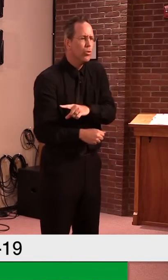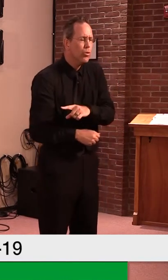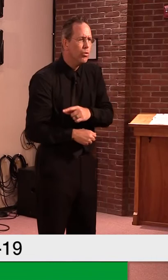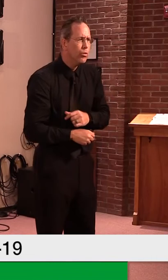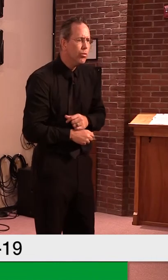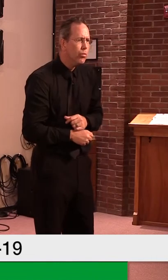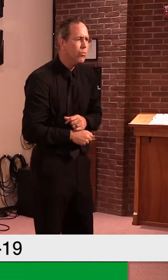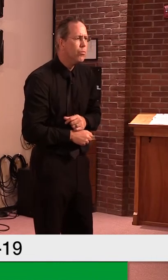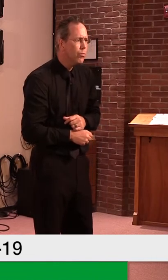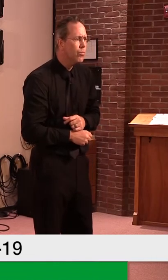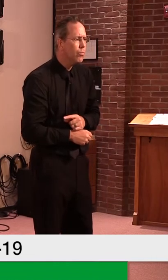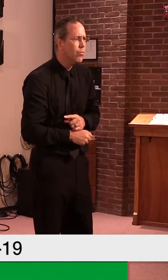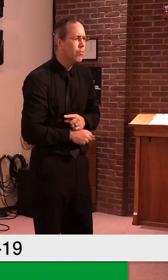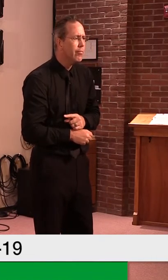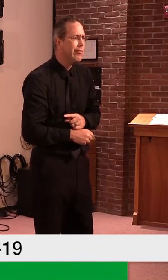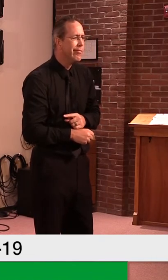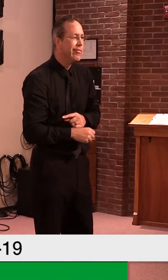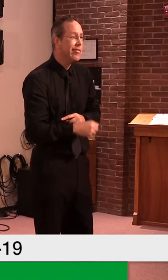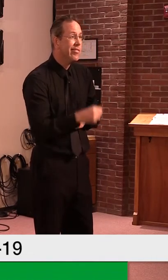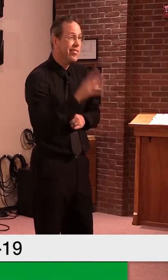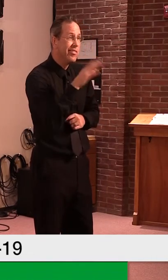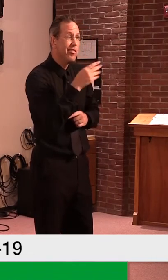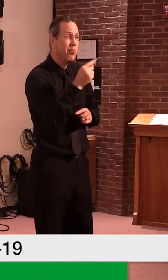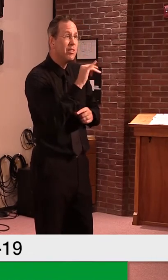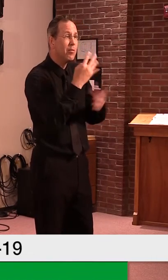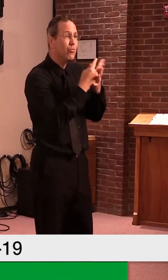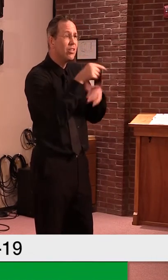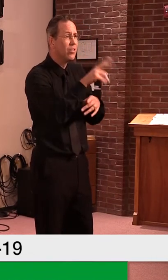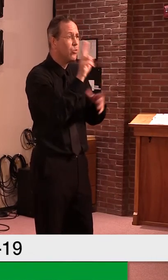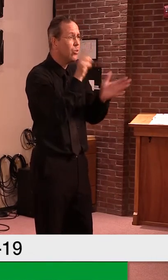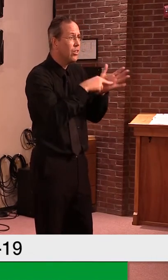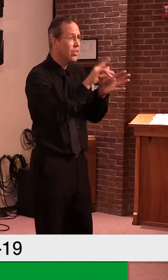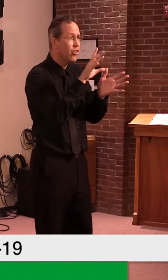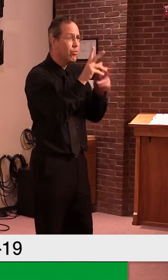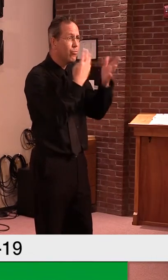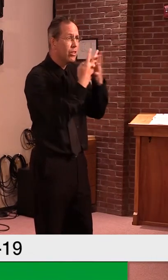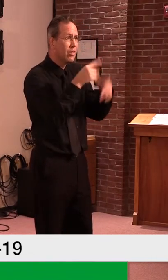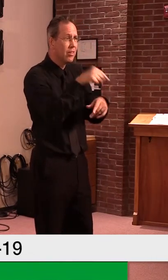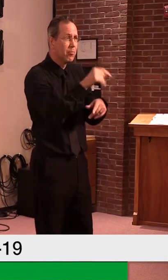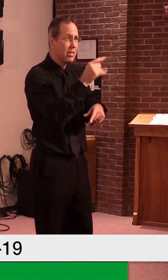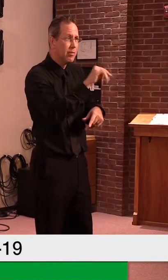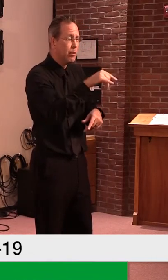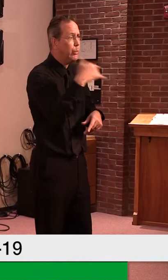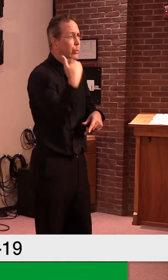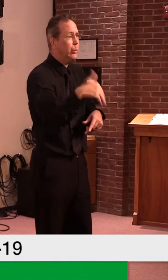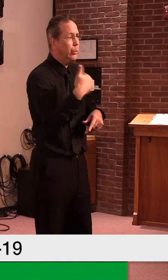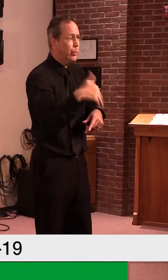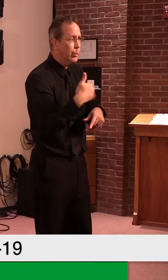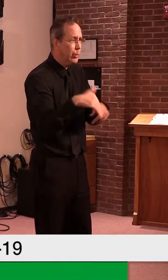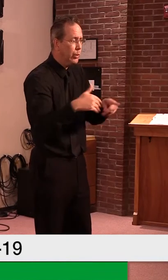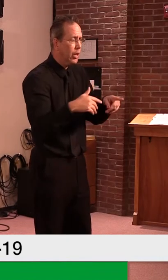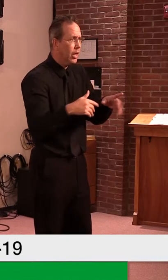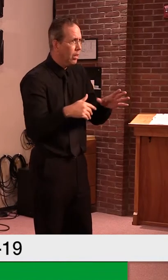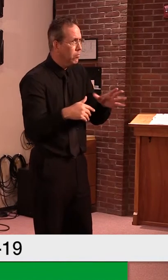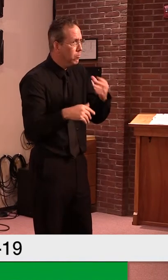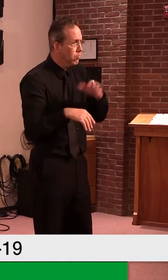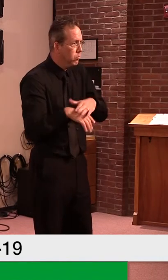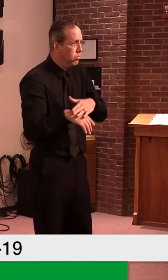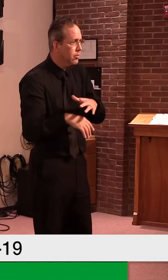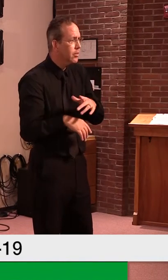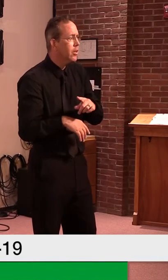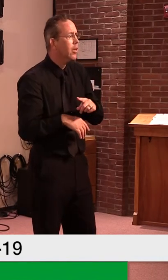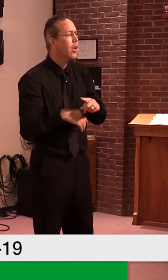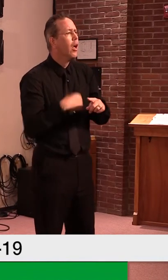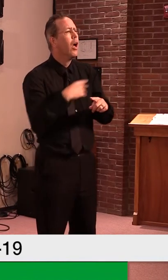inmates, but I also was talking about any employee of that, um, of that facility that may enter